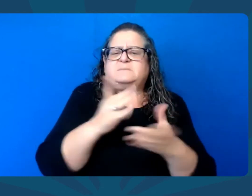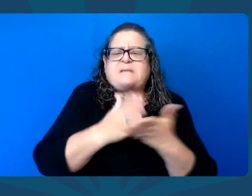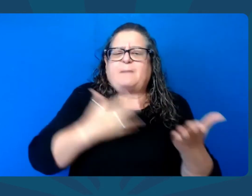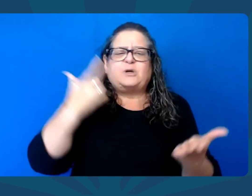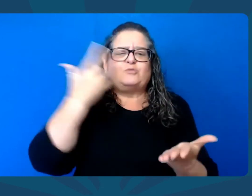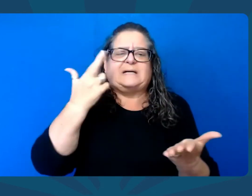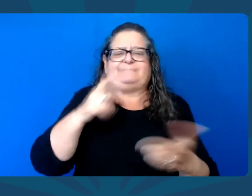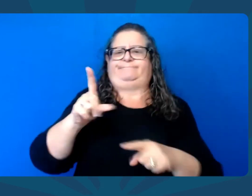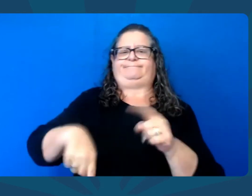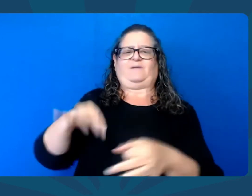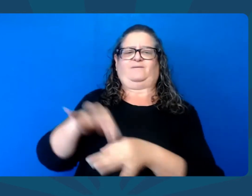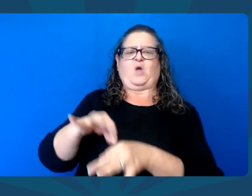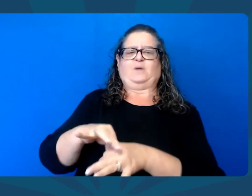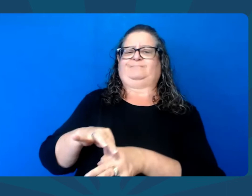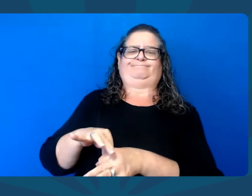lawful voters.